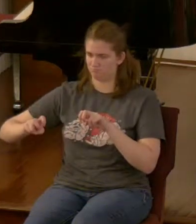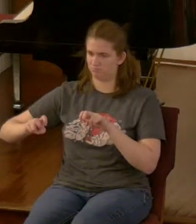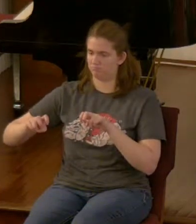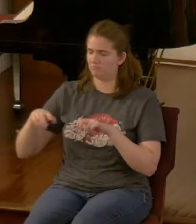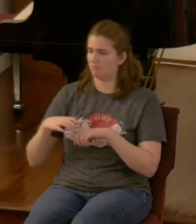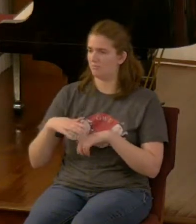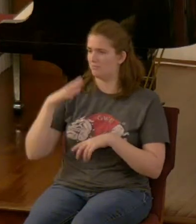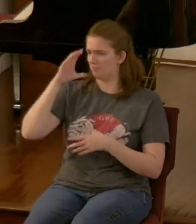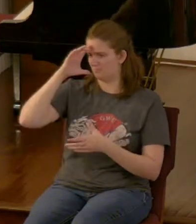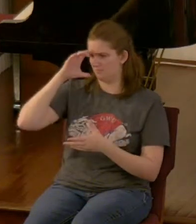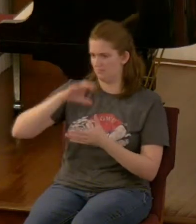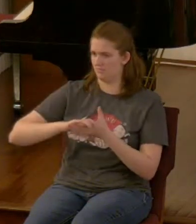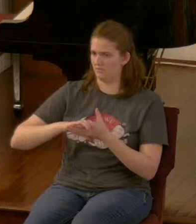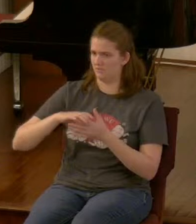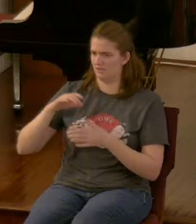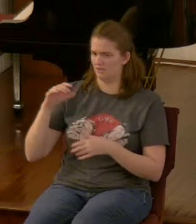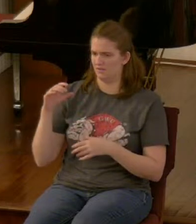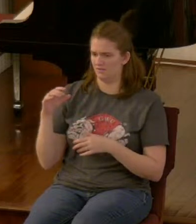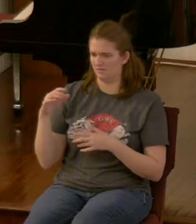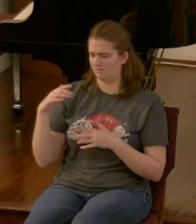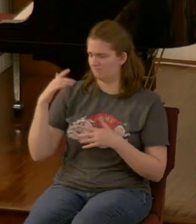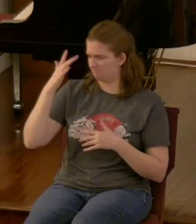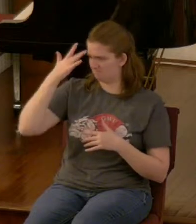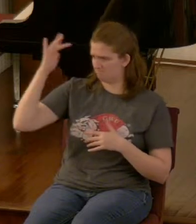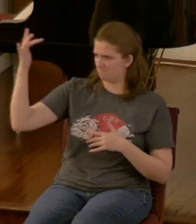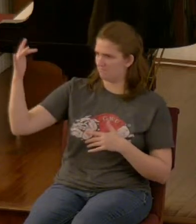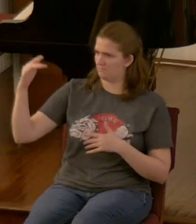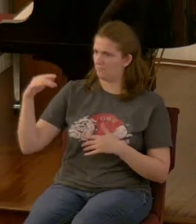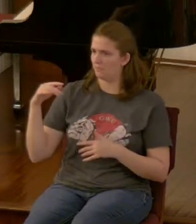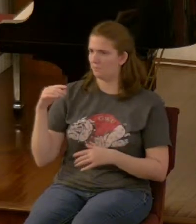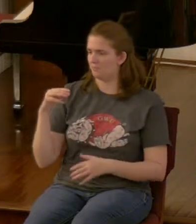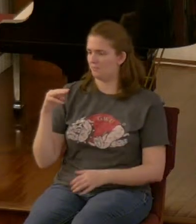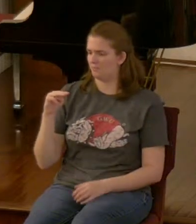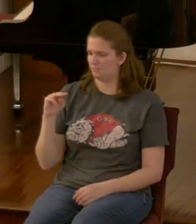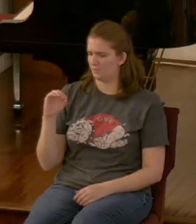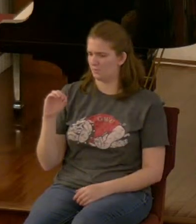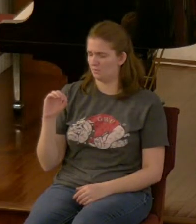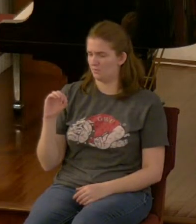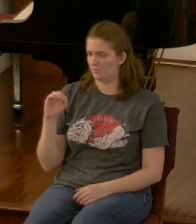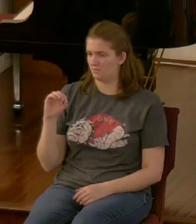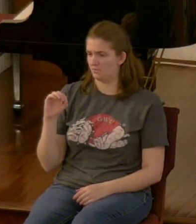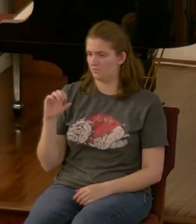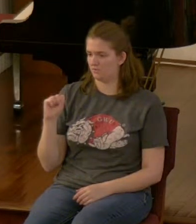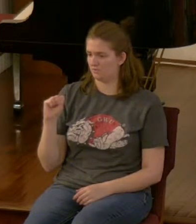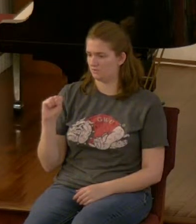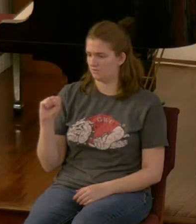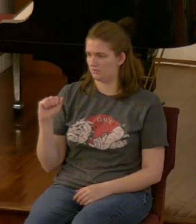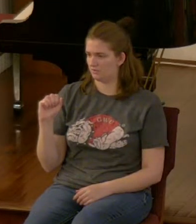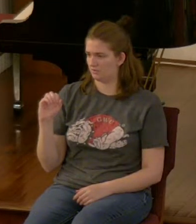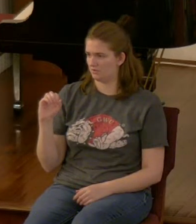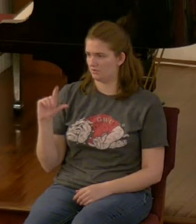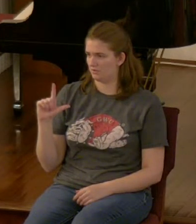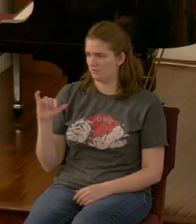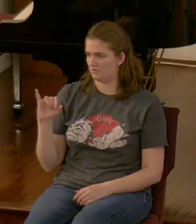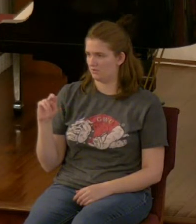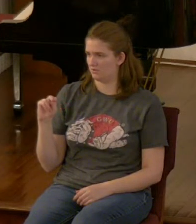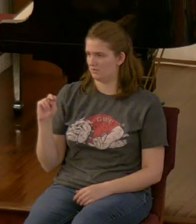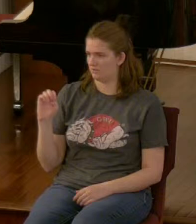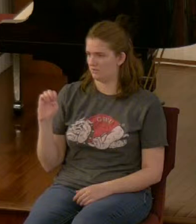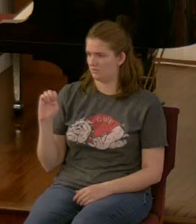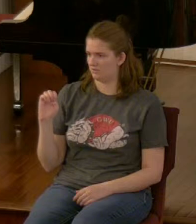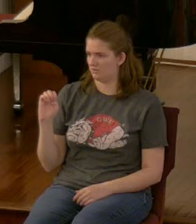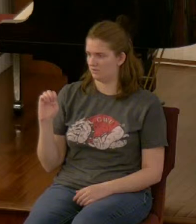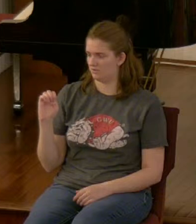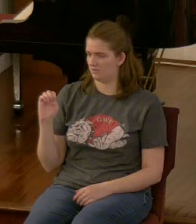believe in the genius of Mussolini in our holy father fascism and in the communion